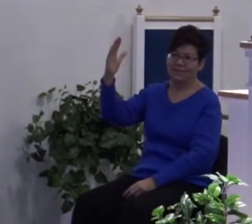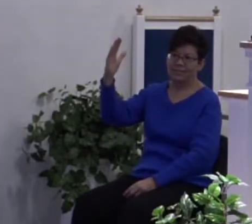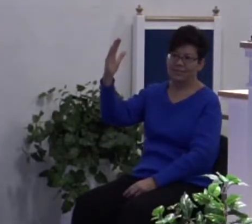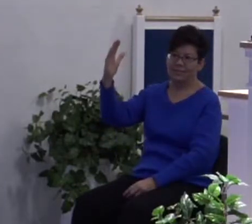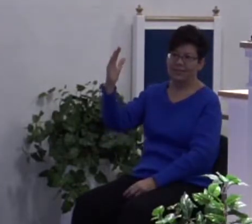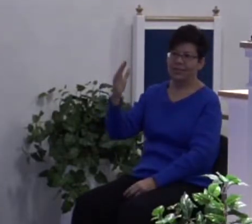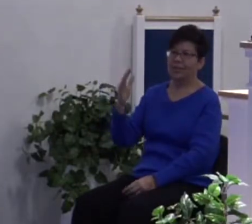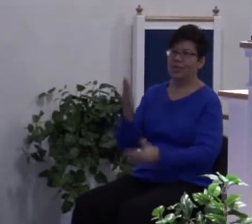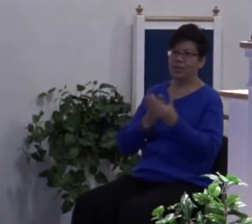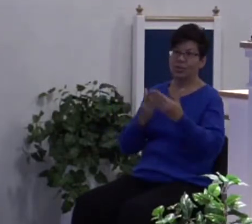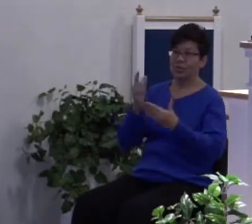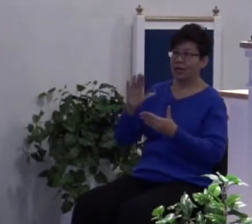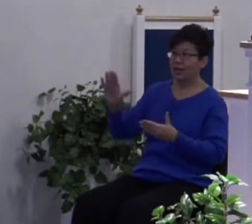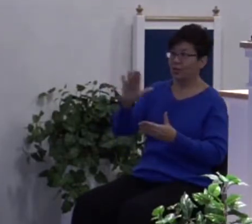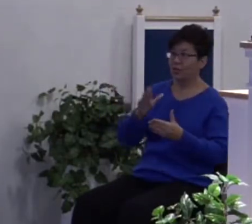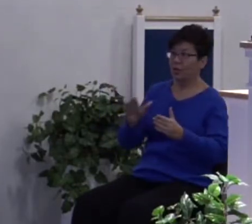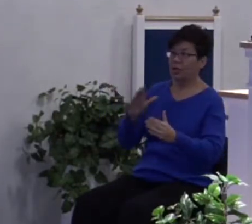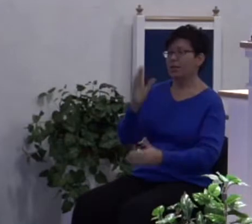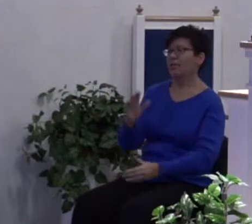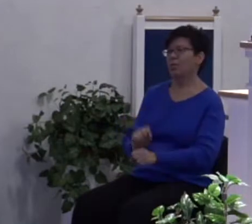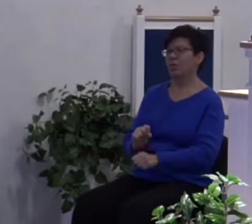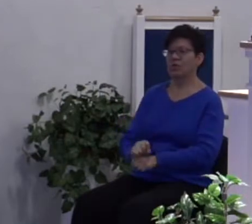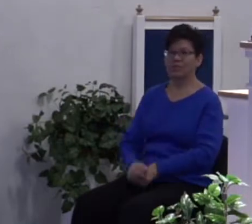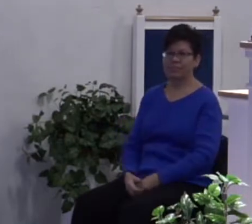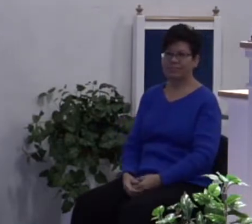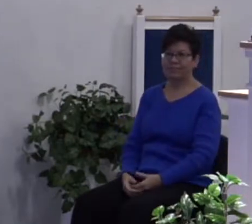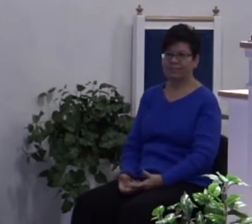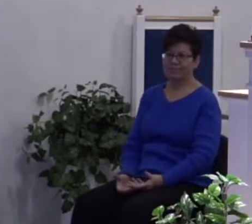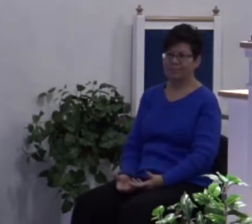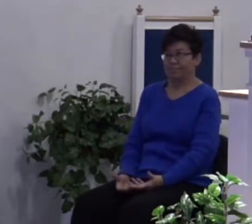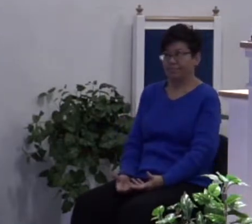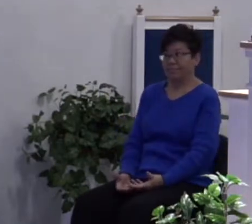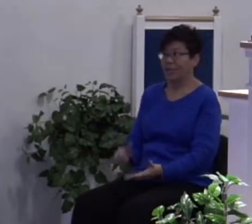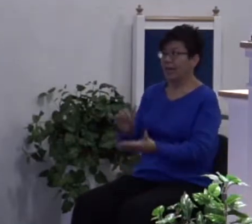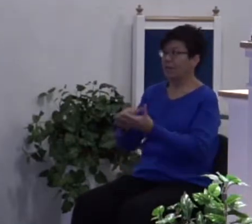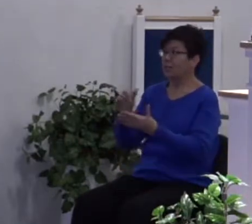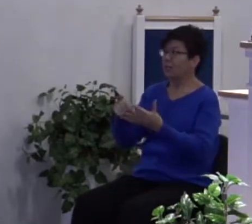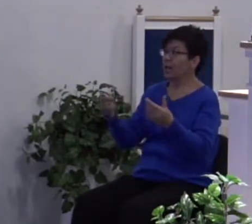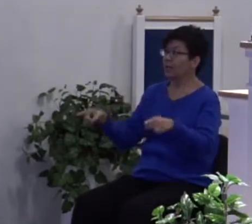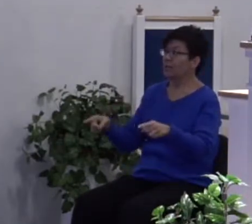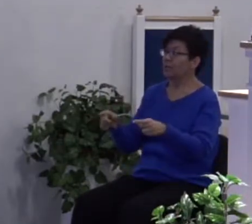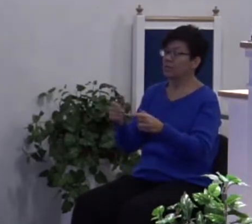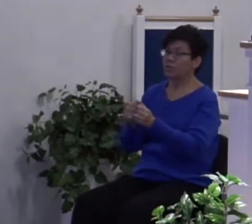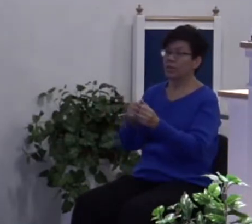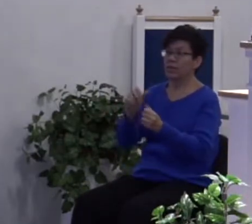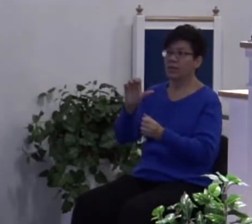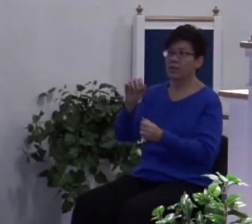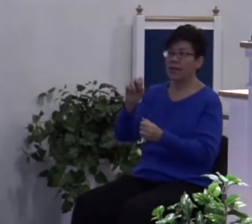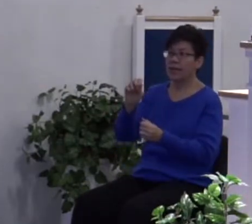serving God your way never works. That is what happened with Cain and Abel.